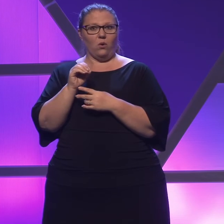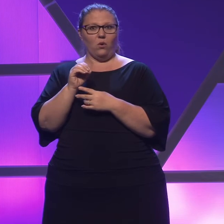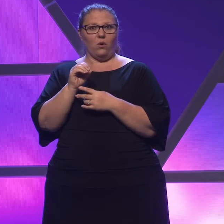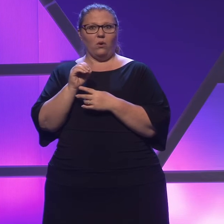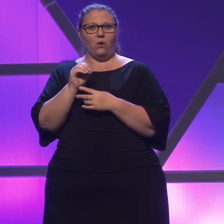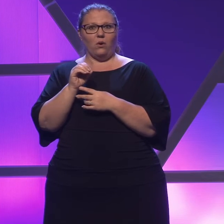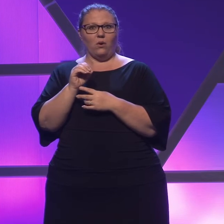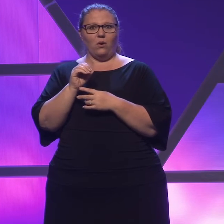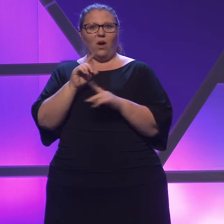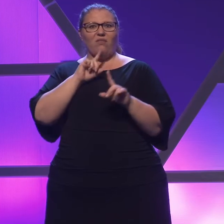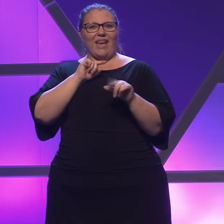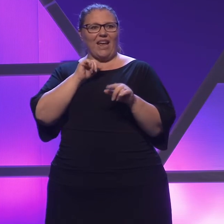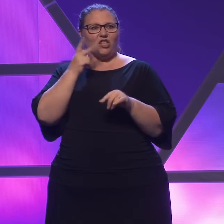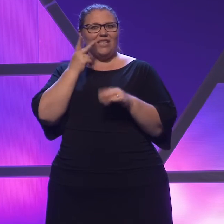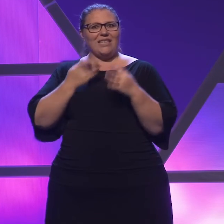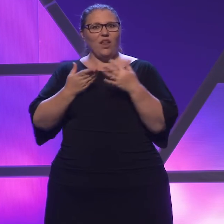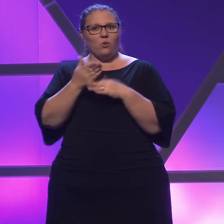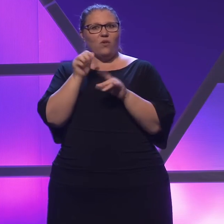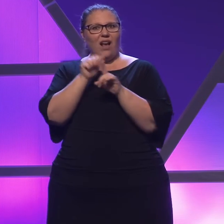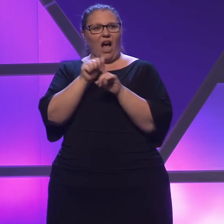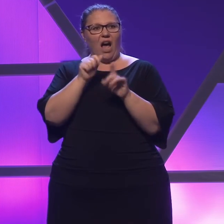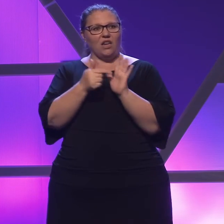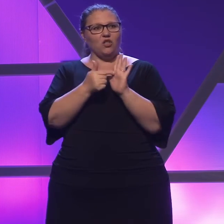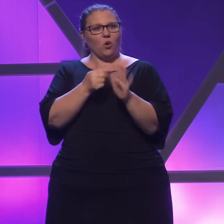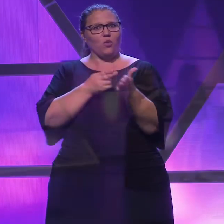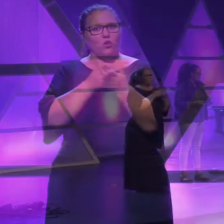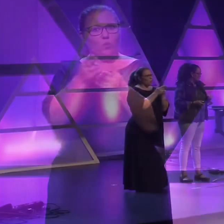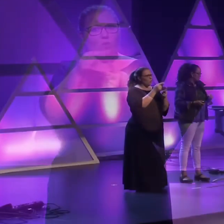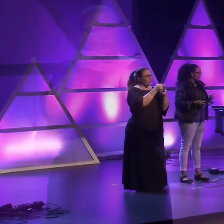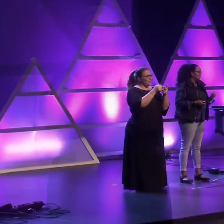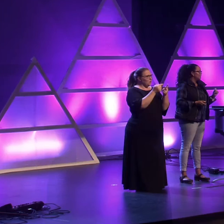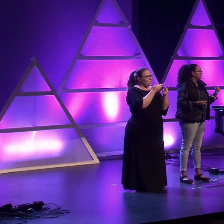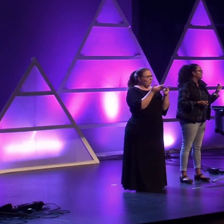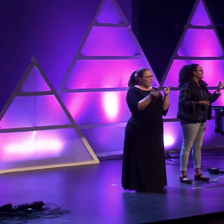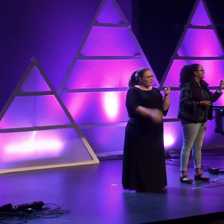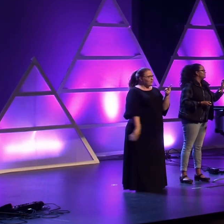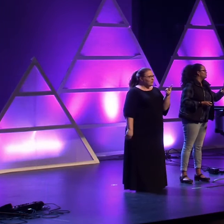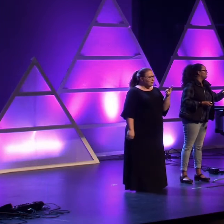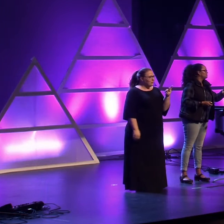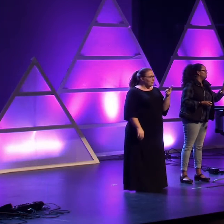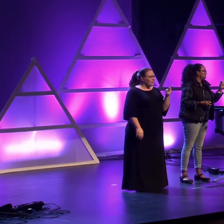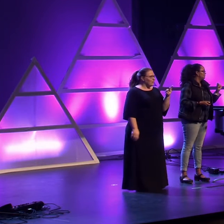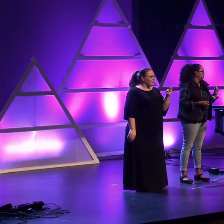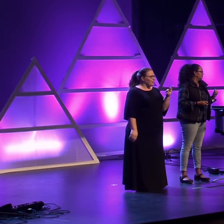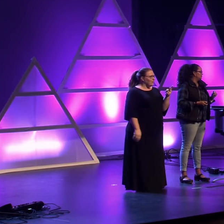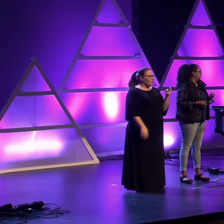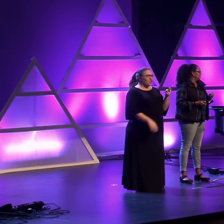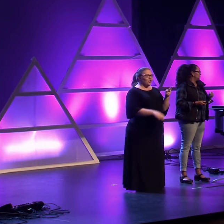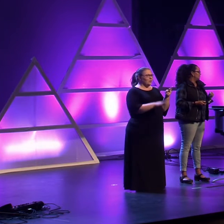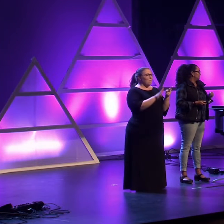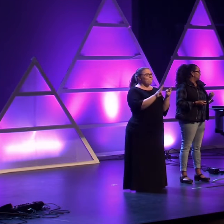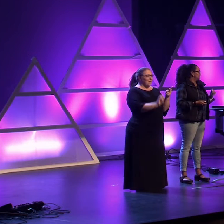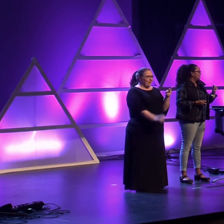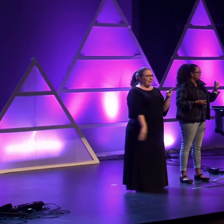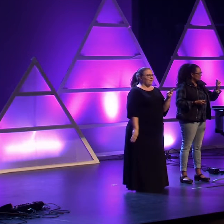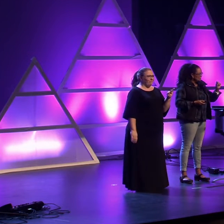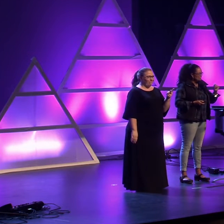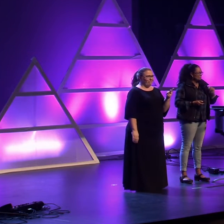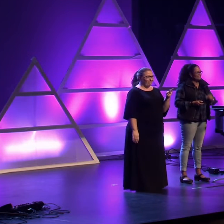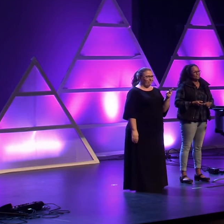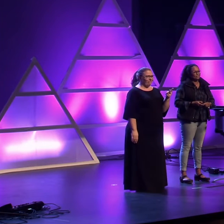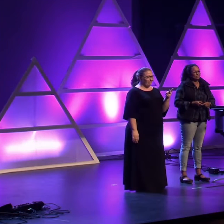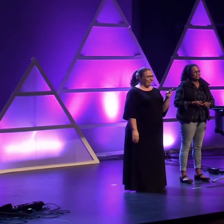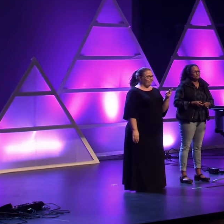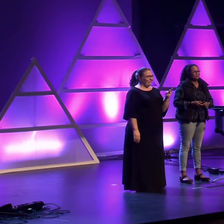con and reveal the truth of these two things is just be. And to